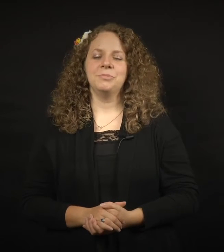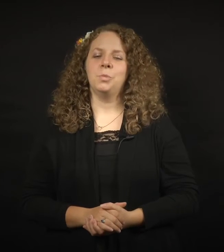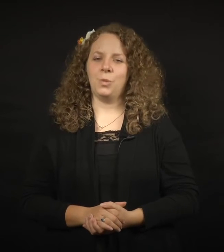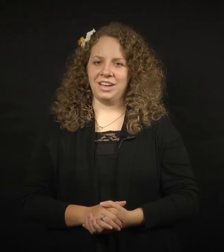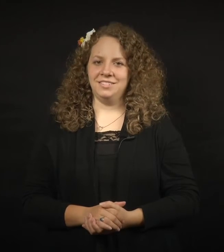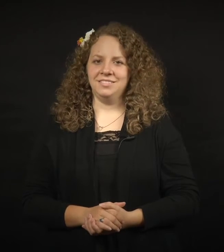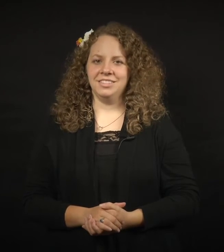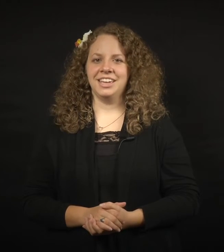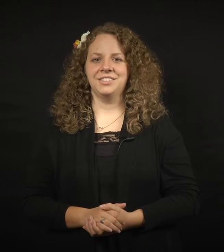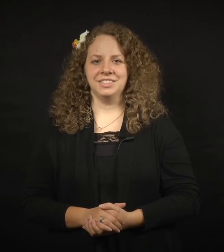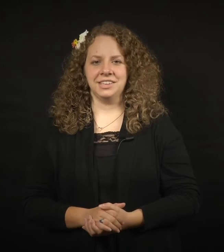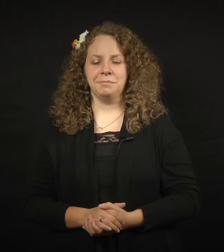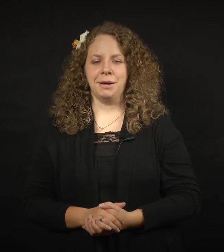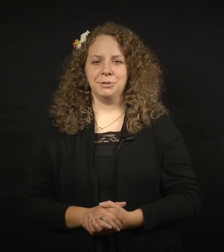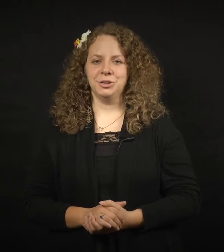One, like in the sign popular.